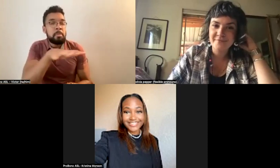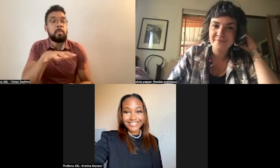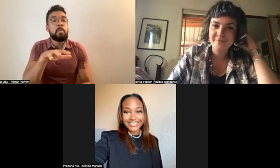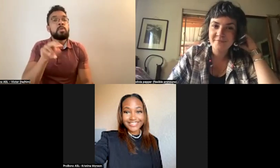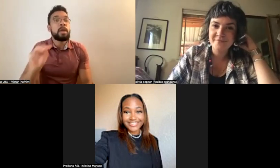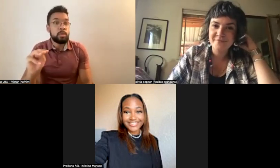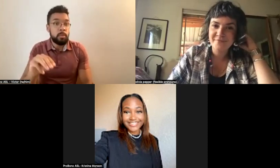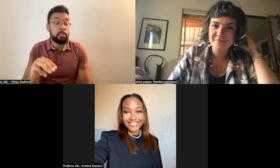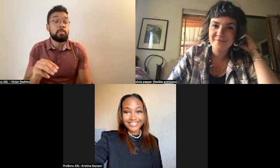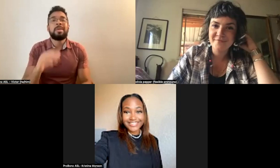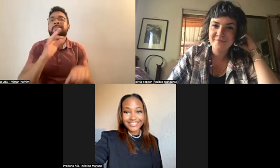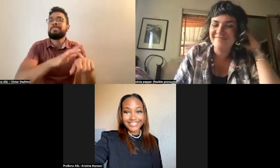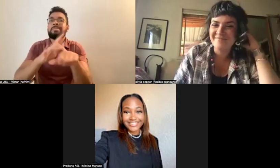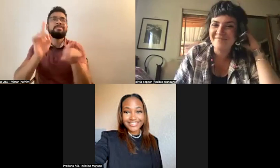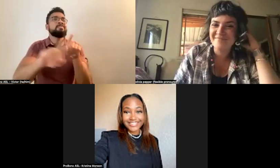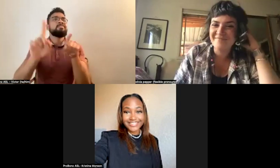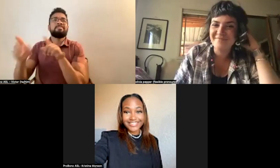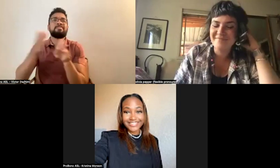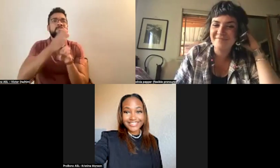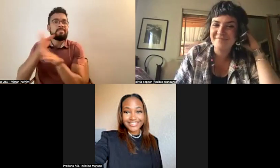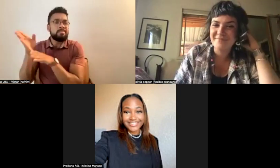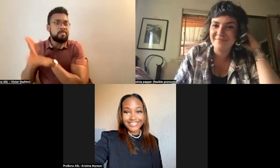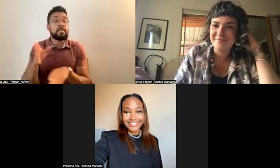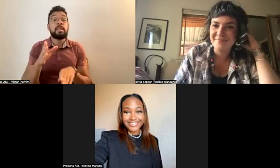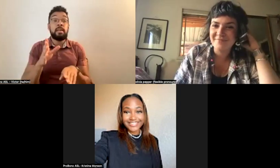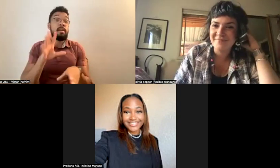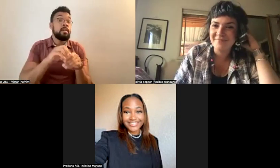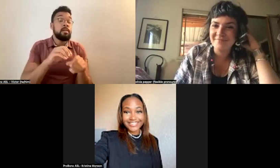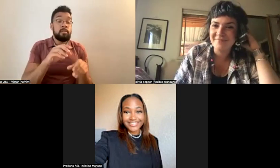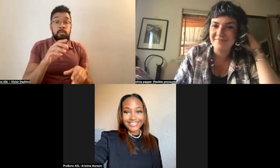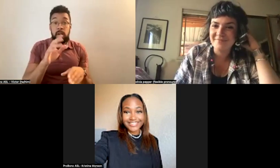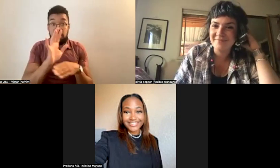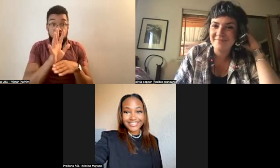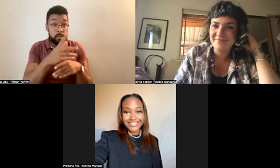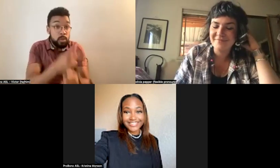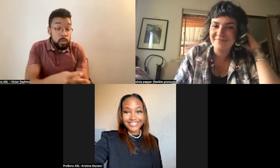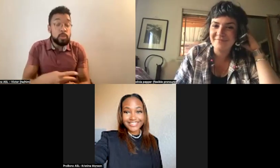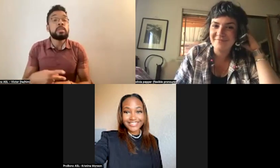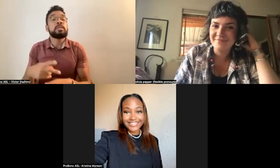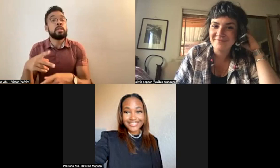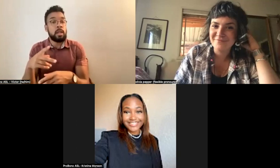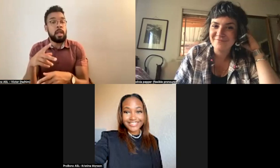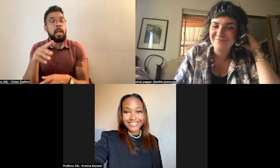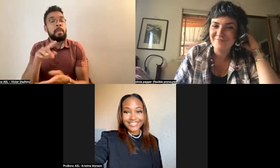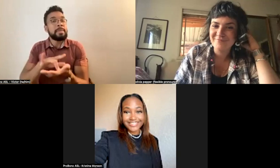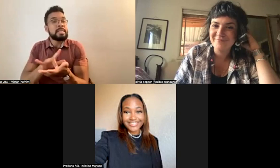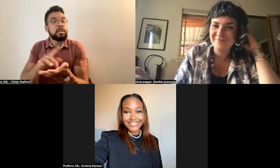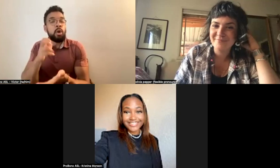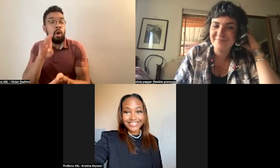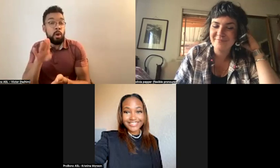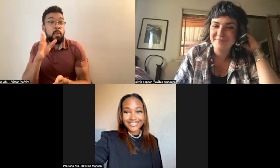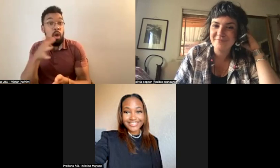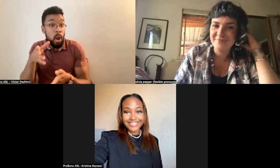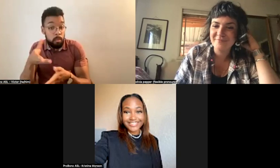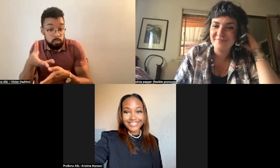and has been, at various times, a film producer, a medicinal herb farmer, an astrologer, a journalist, a